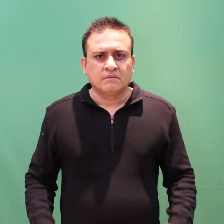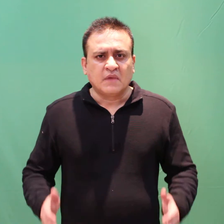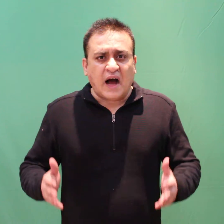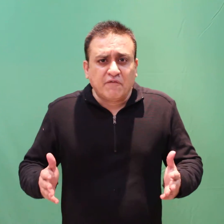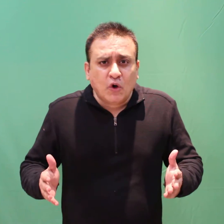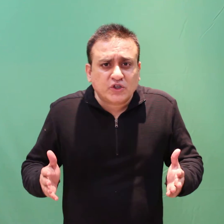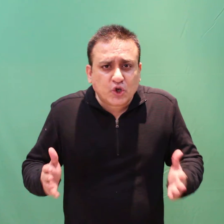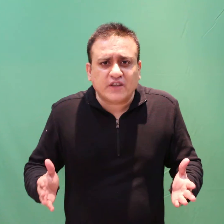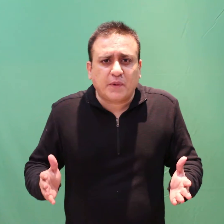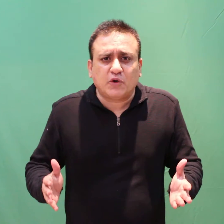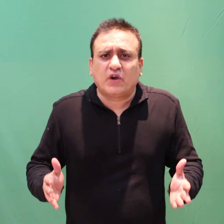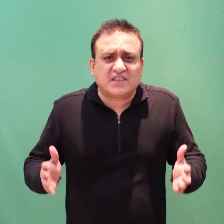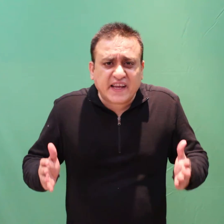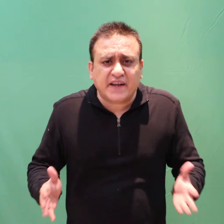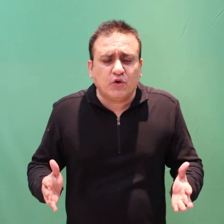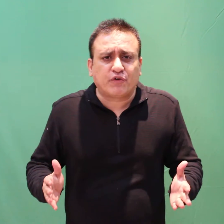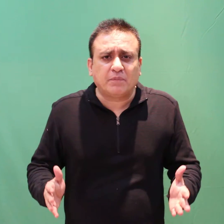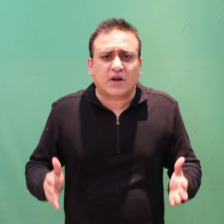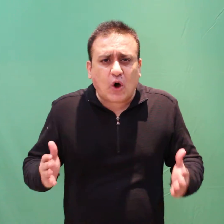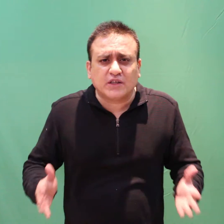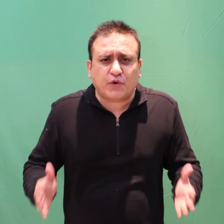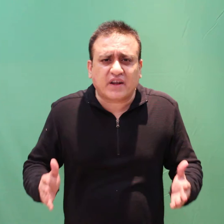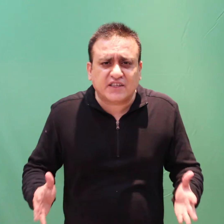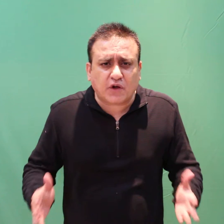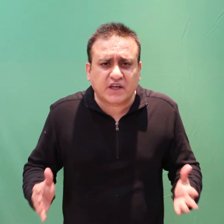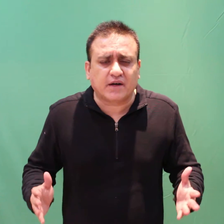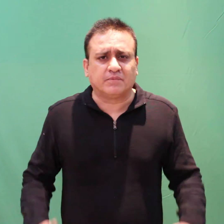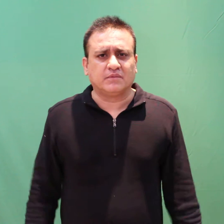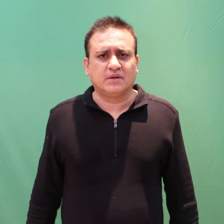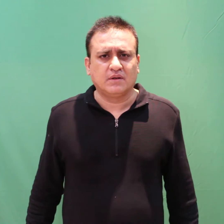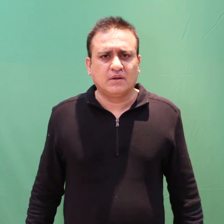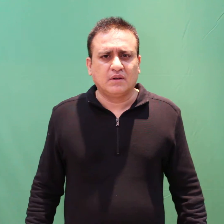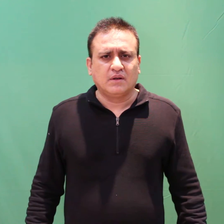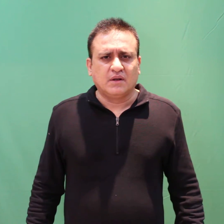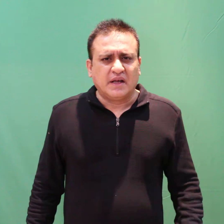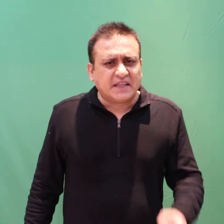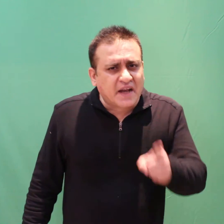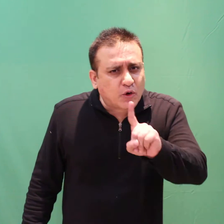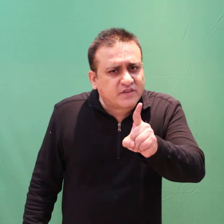I have no choice but to rusticate you from the college for the rest of the term. It's so bad.